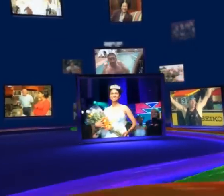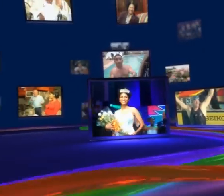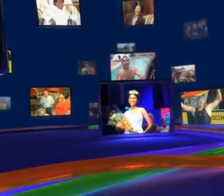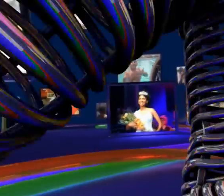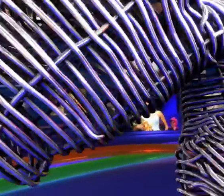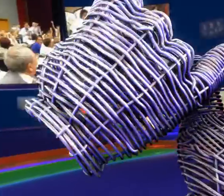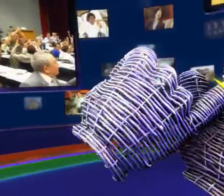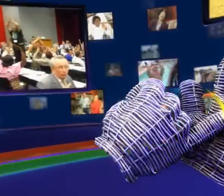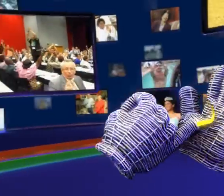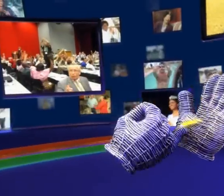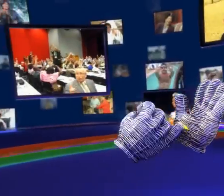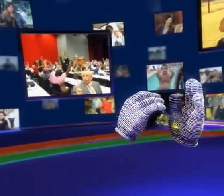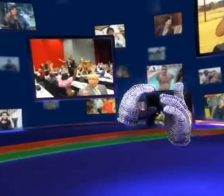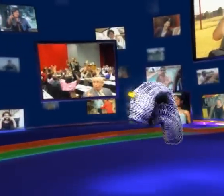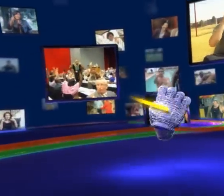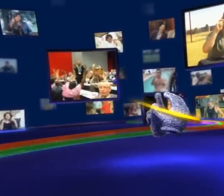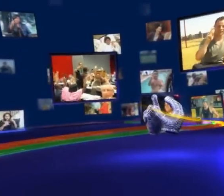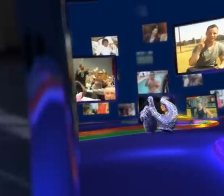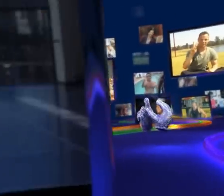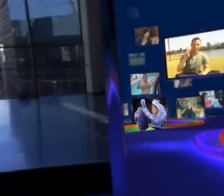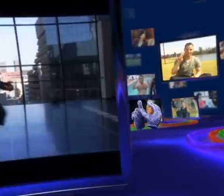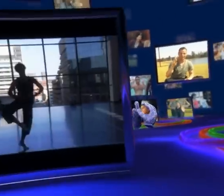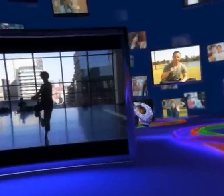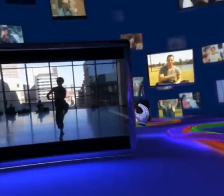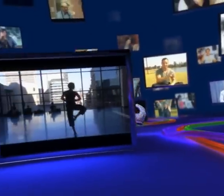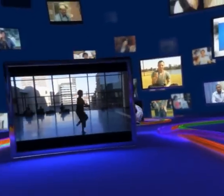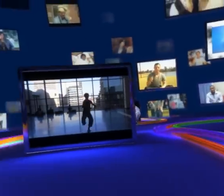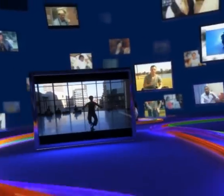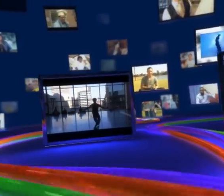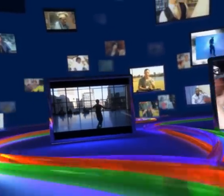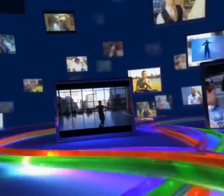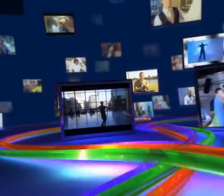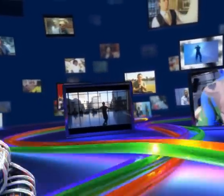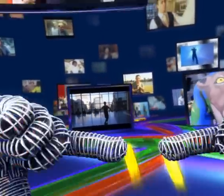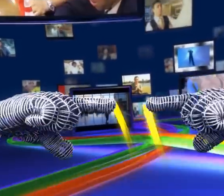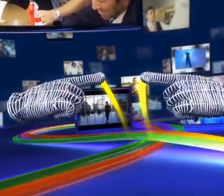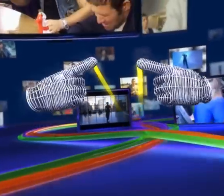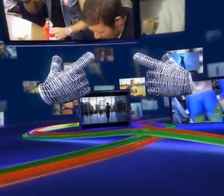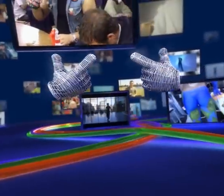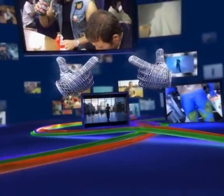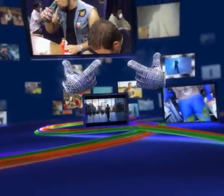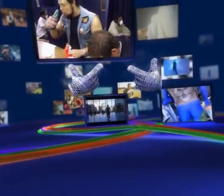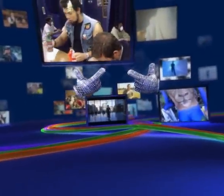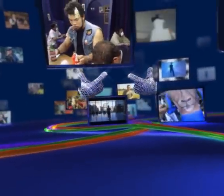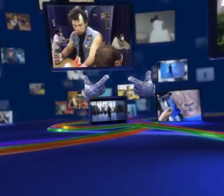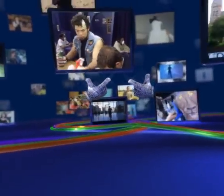South Africa Beach, I-52 college. You're not disabled by your disabilities, but you're involved in this.